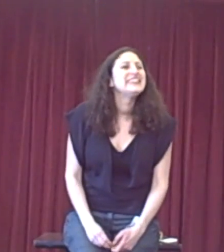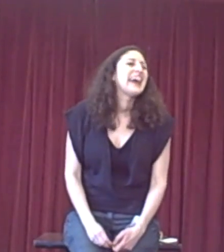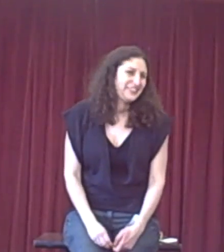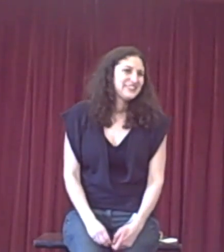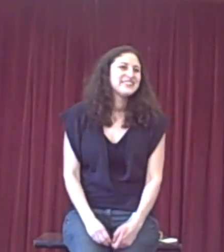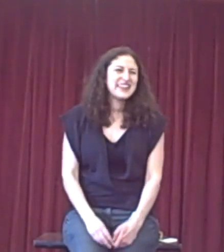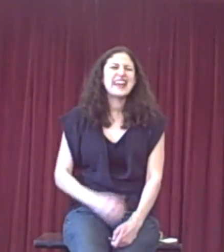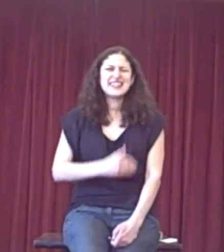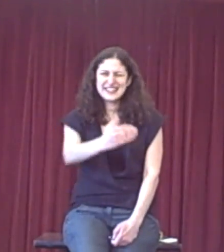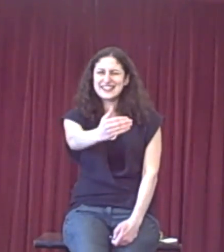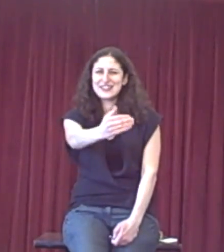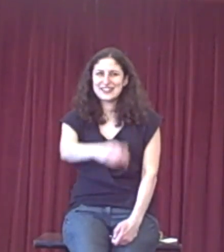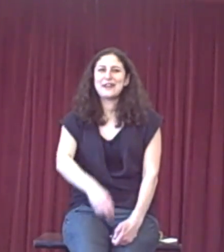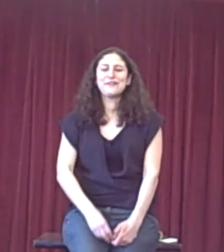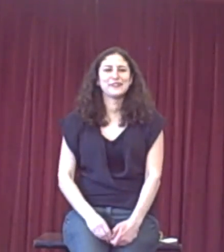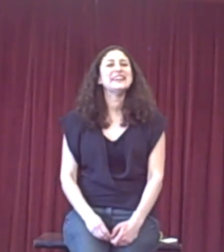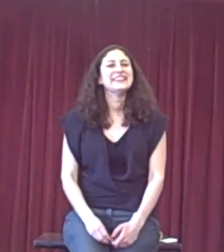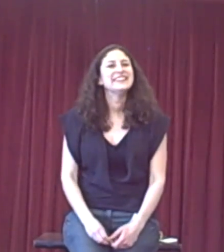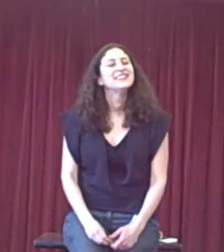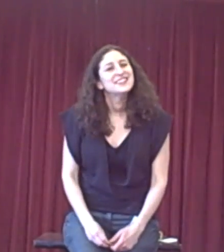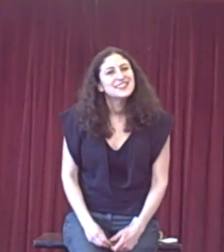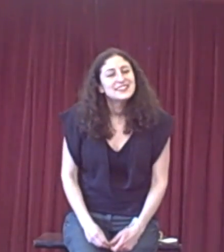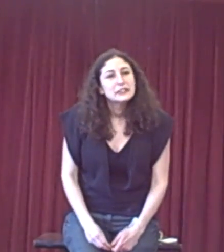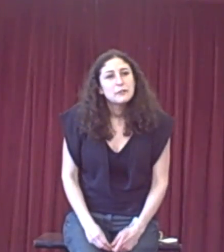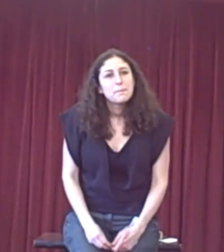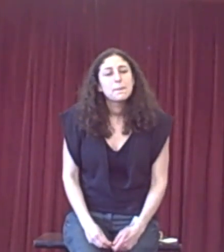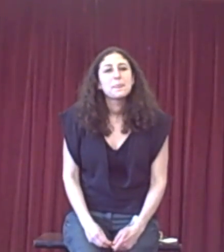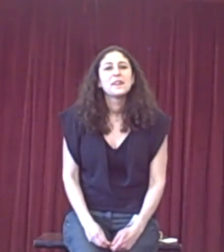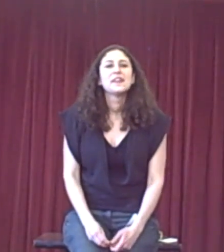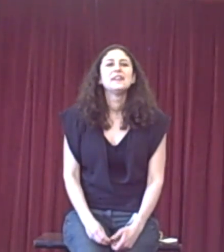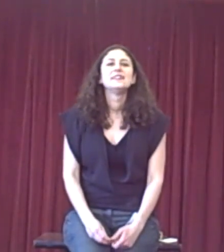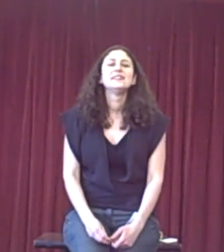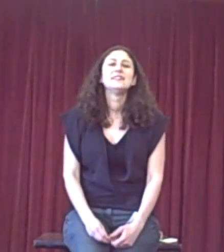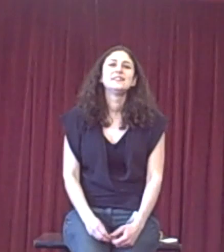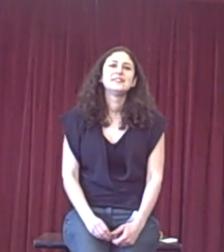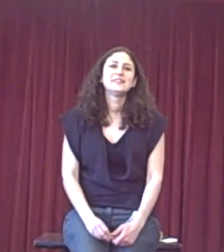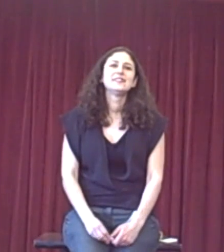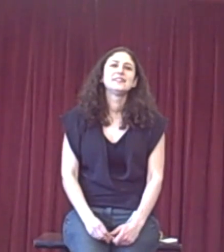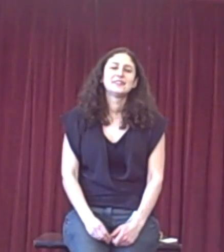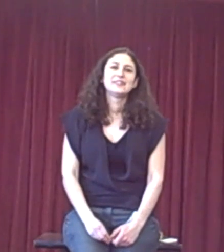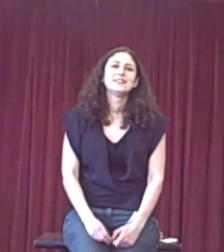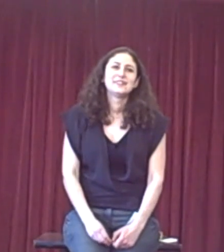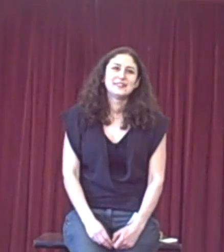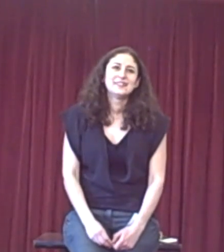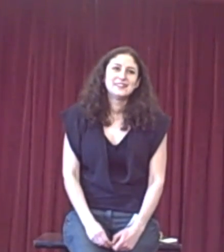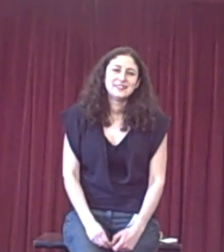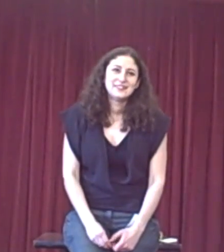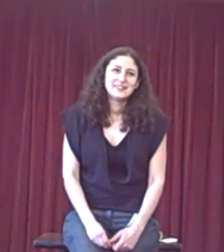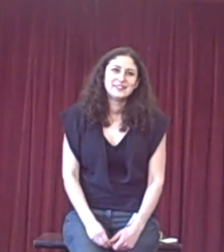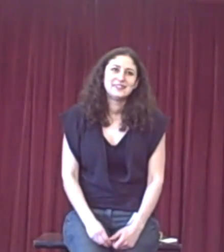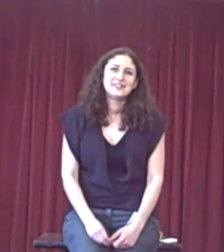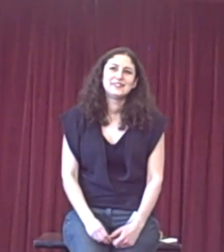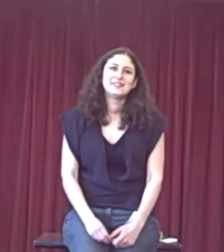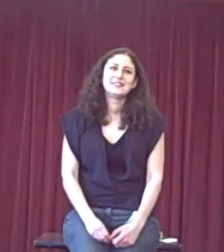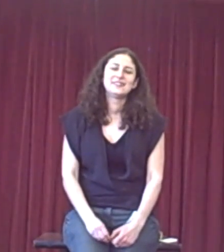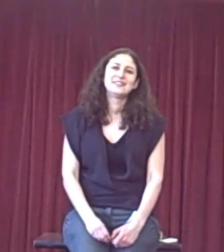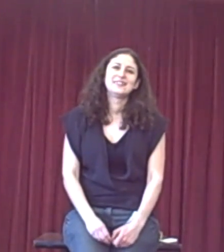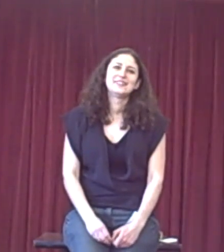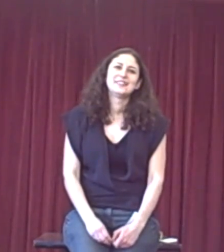Yeah, distance yourself away. When you encounter such insignificant points, is it better to just ignore